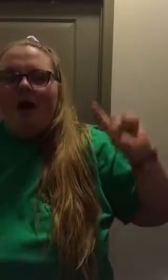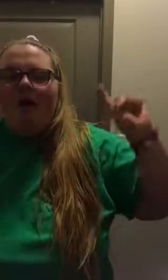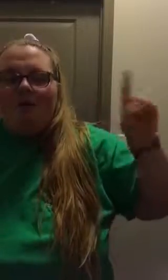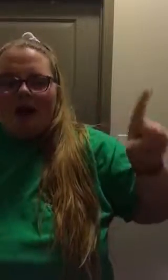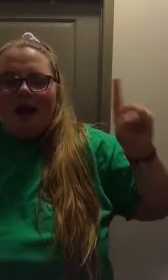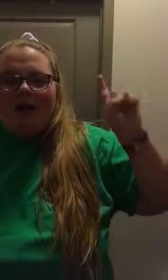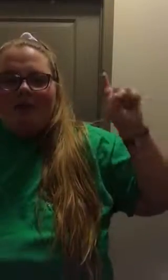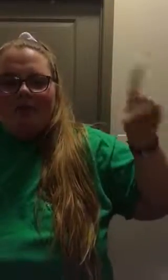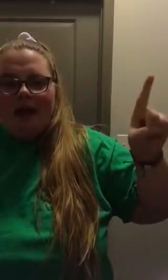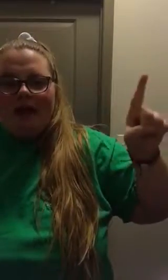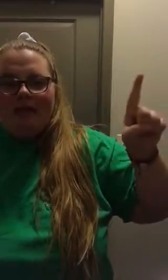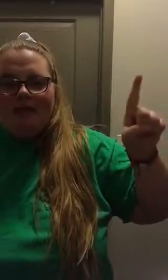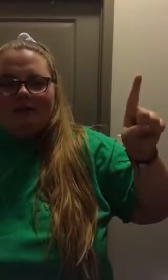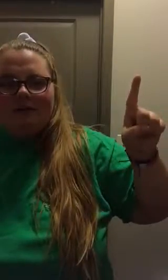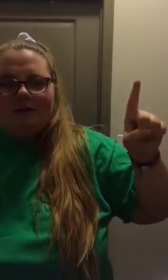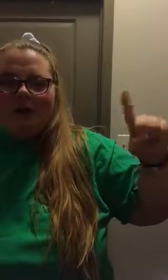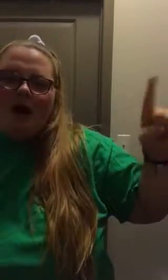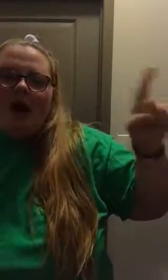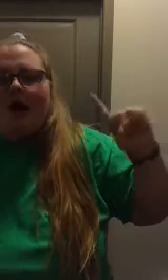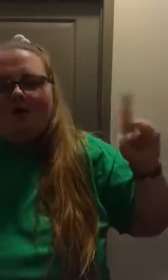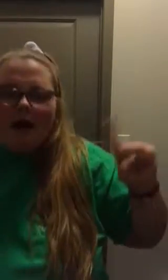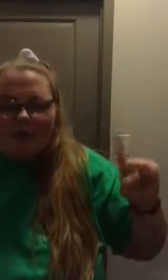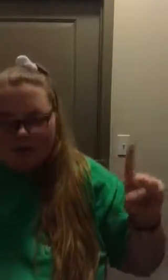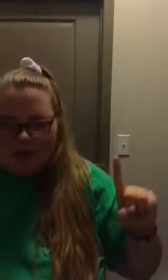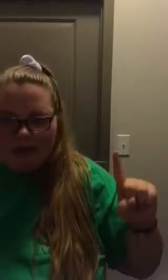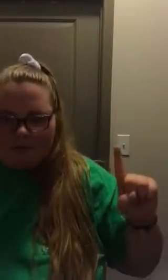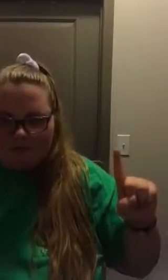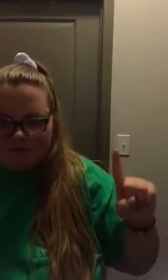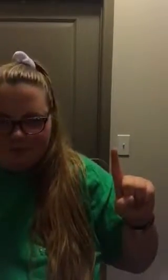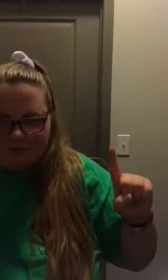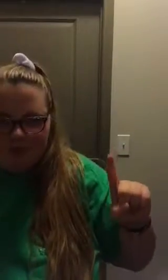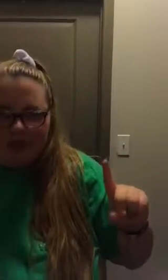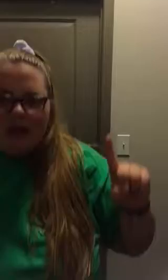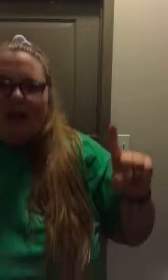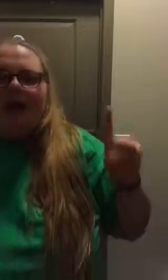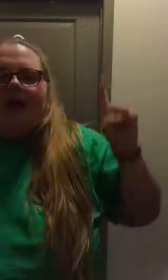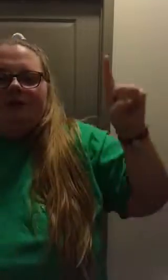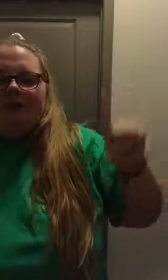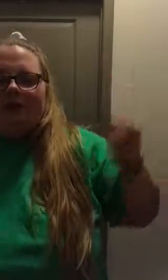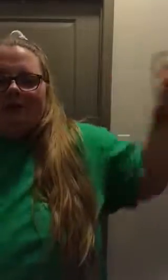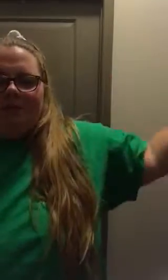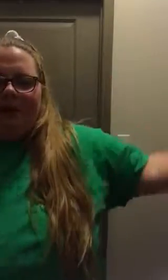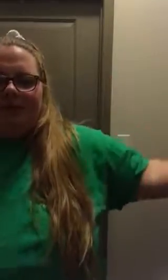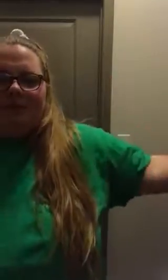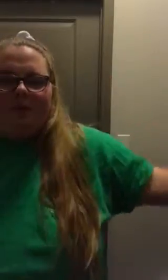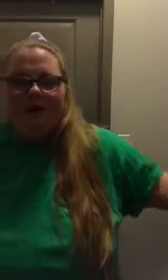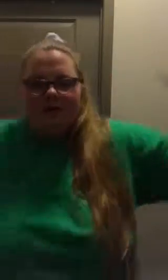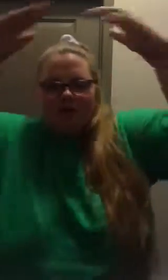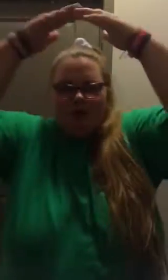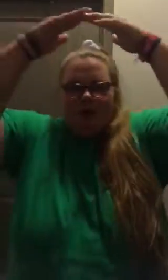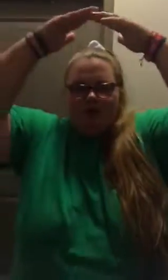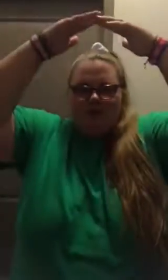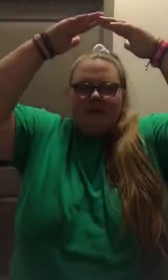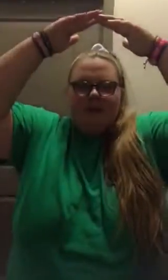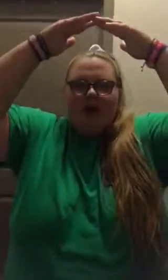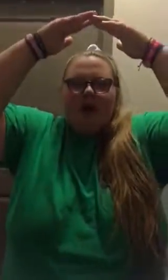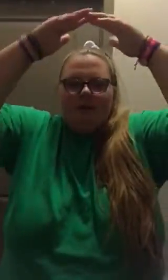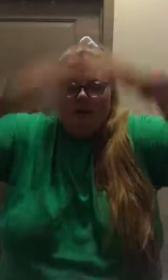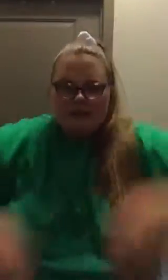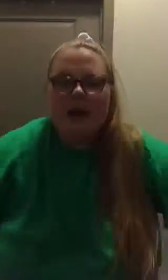A rare twig, a ratlin' twig And the twigs on the branch, and the branch on the tree, and the trees, and the bog, and the bog's